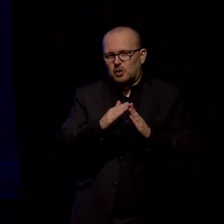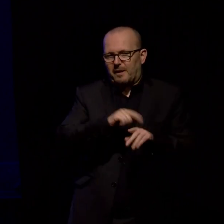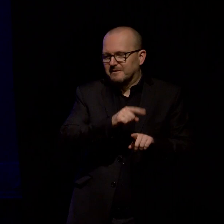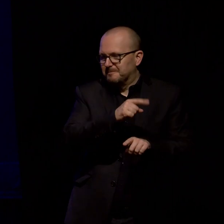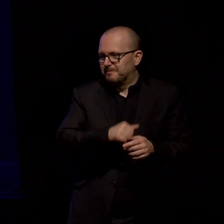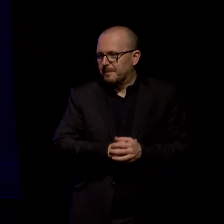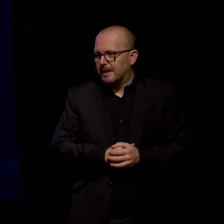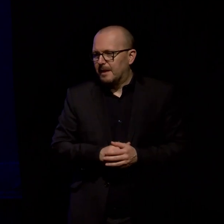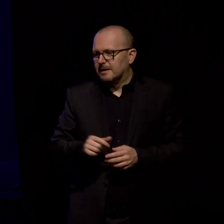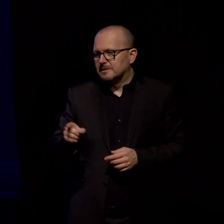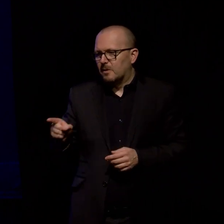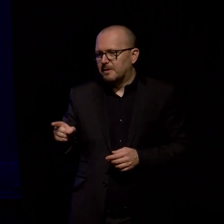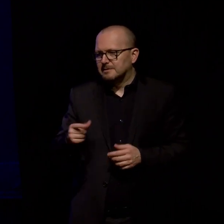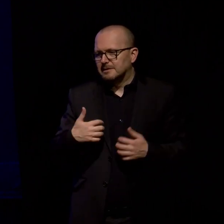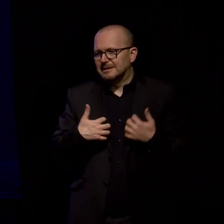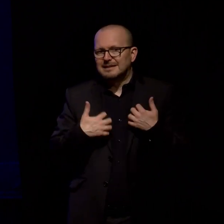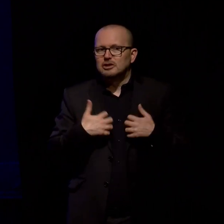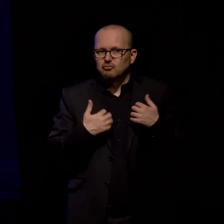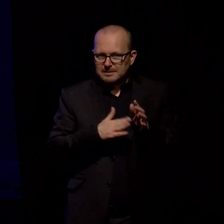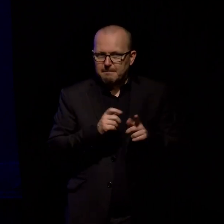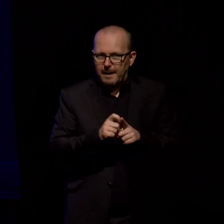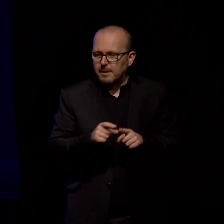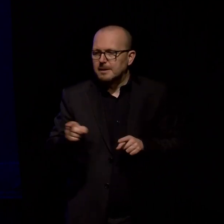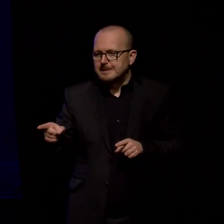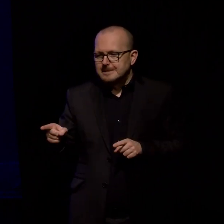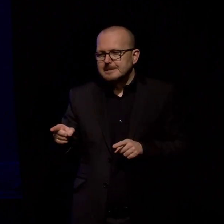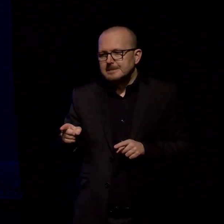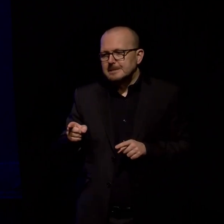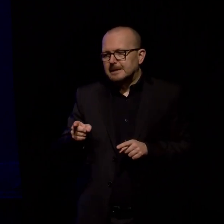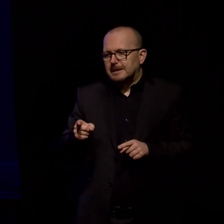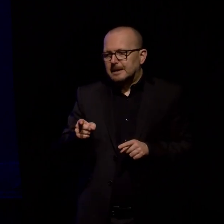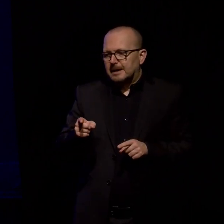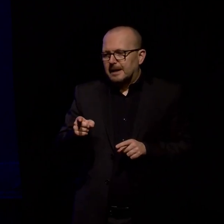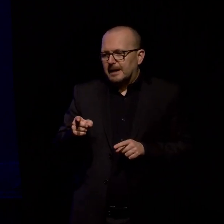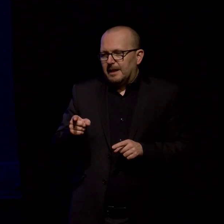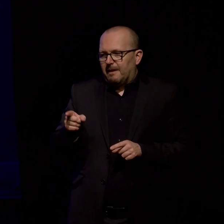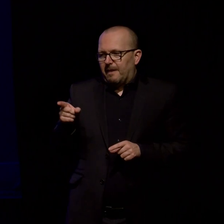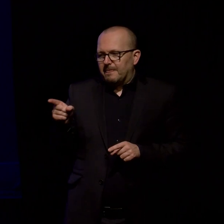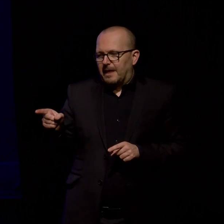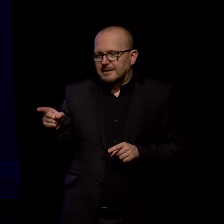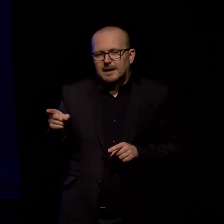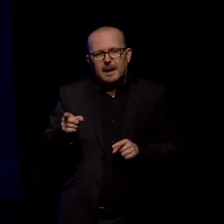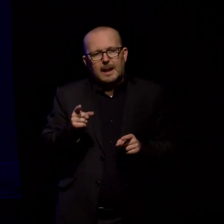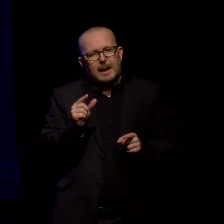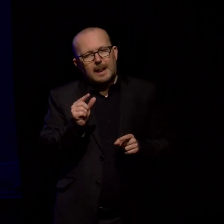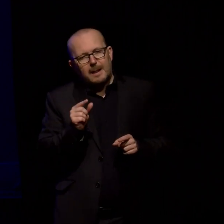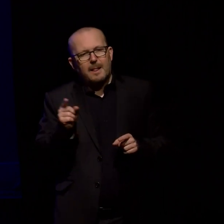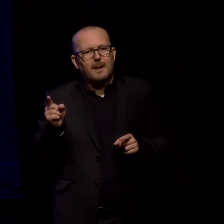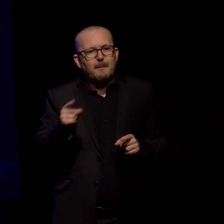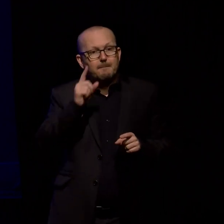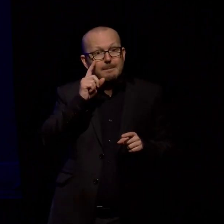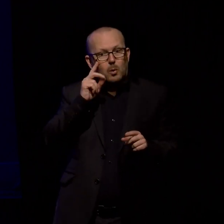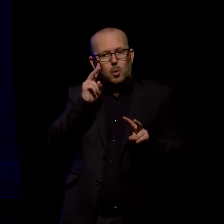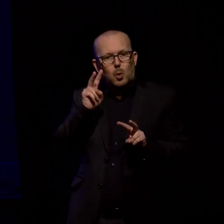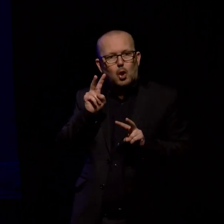yeah this is a really interesting map I mean this map is almost I've come to think of this map as a Rorschach test for people it's